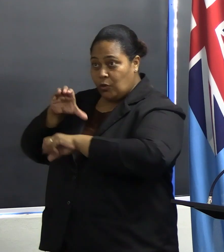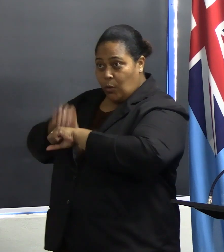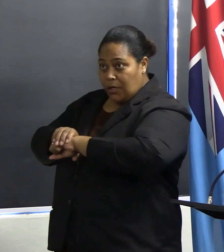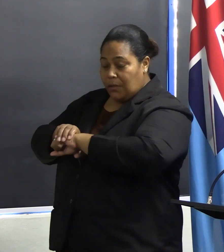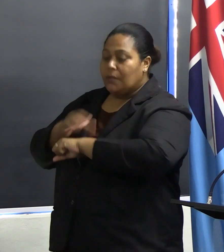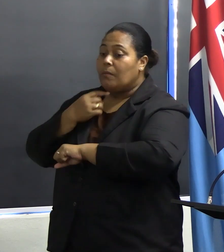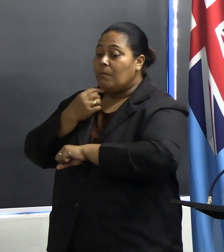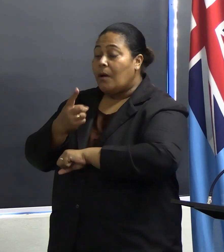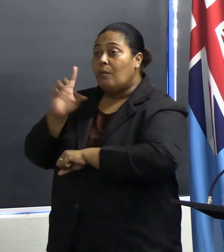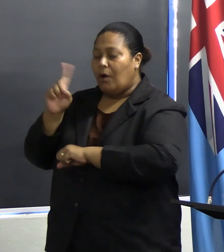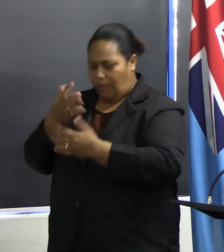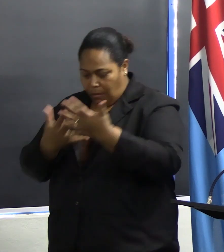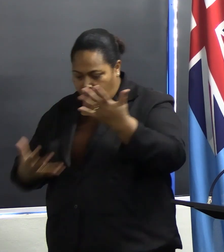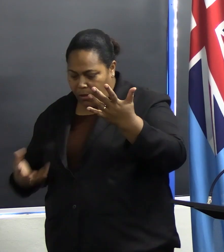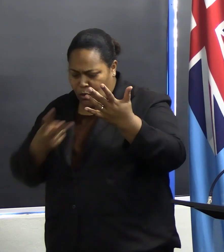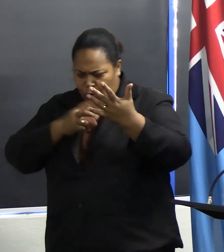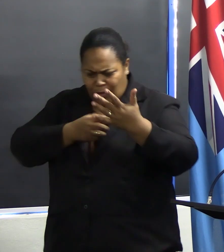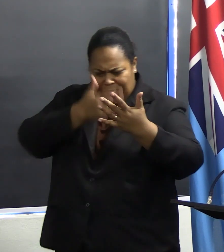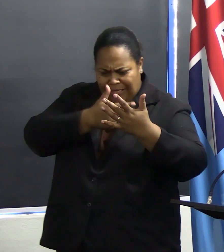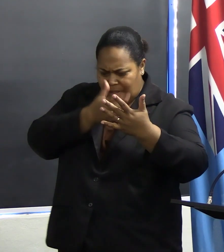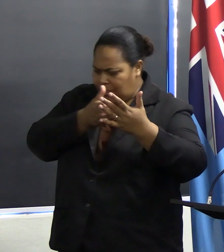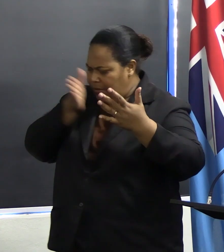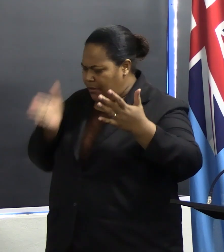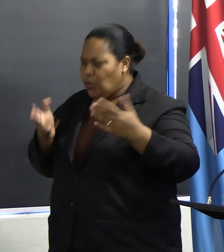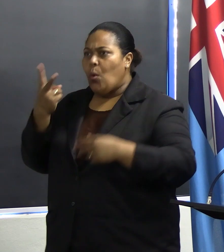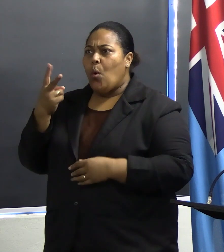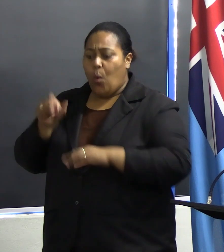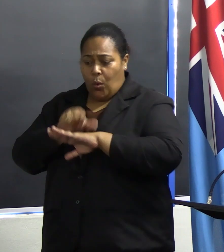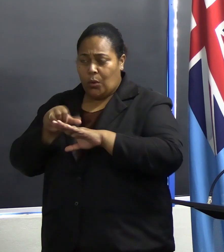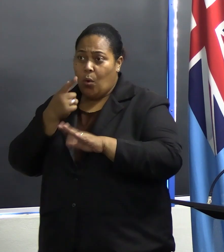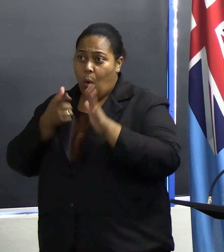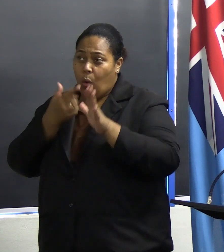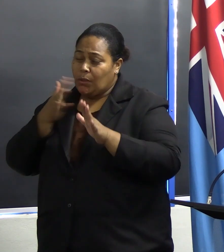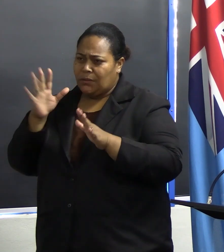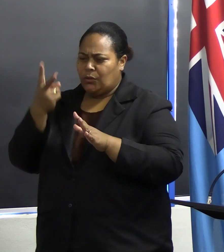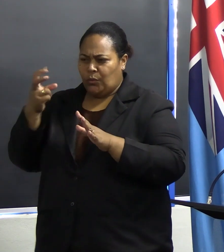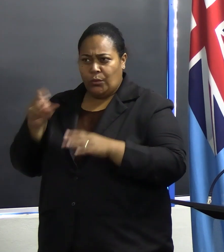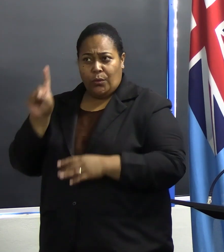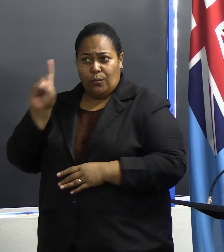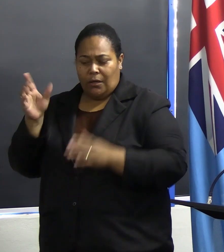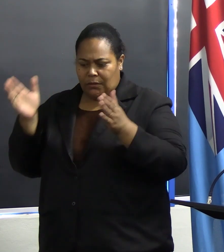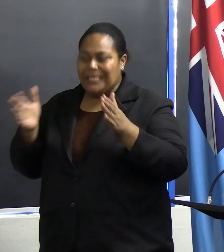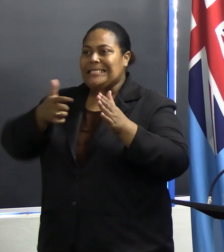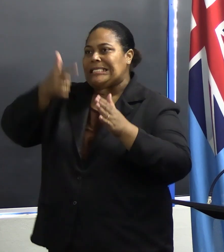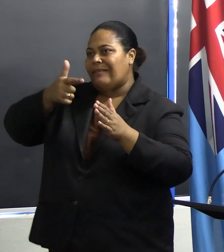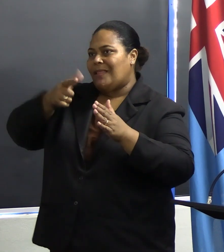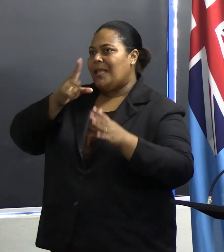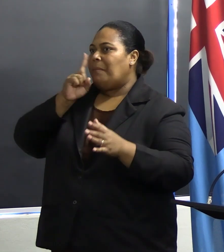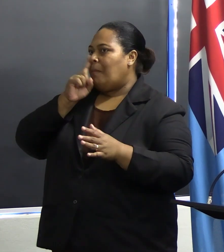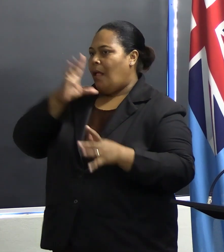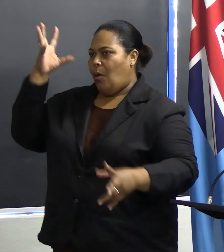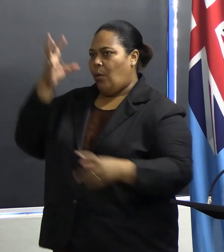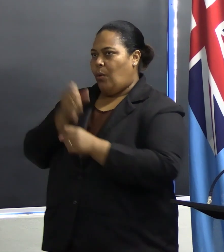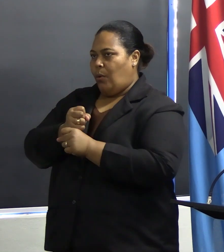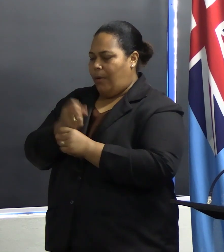that between 2017 and August 2021, a total of 17 people had drowned during an event